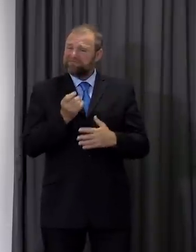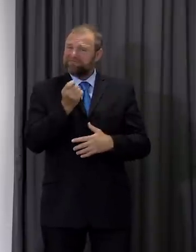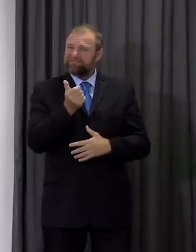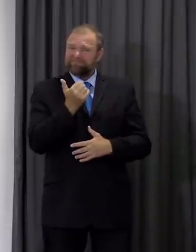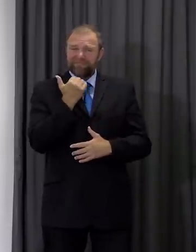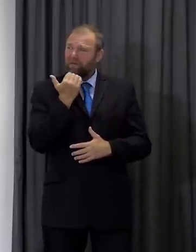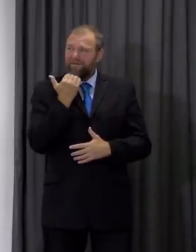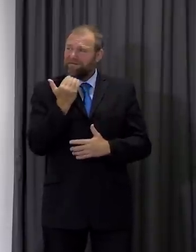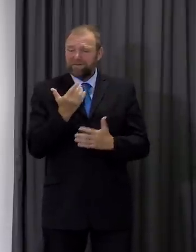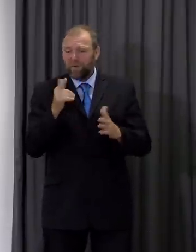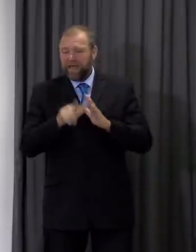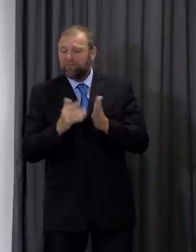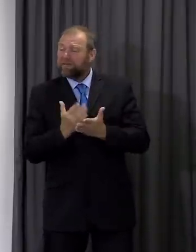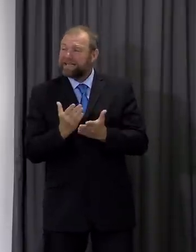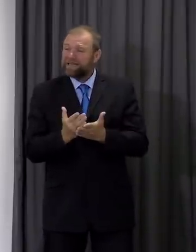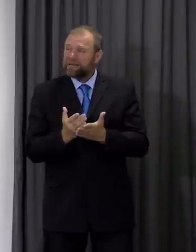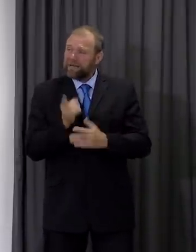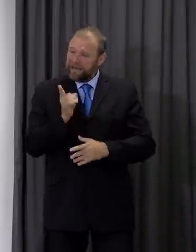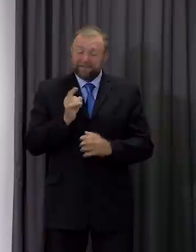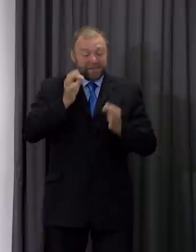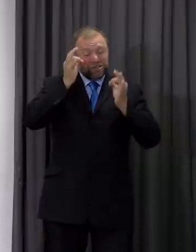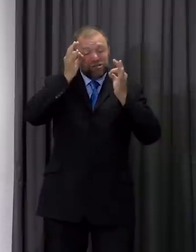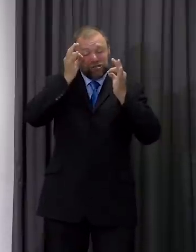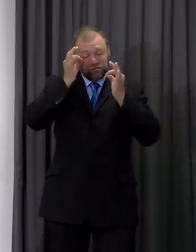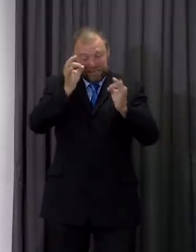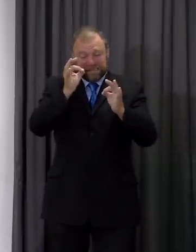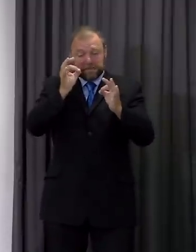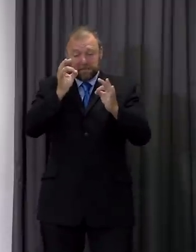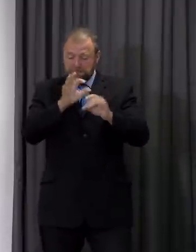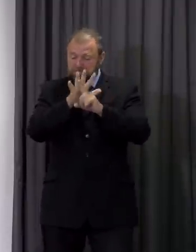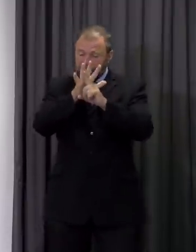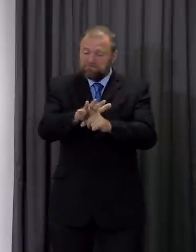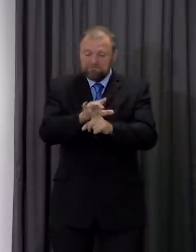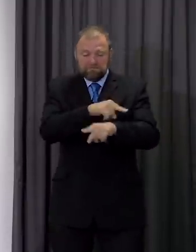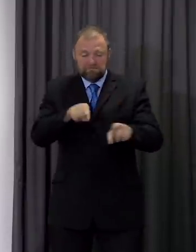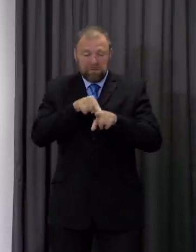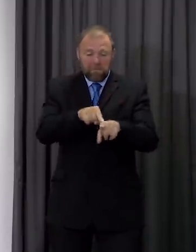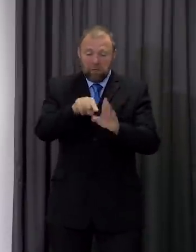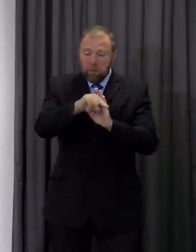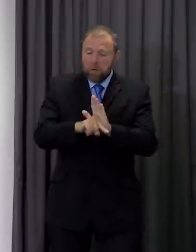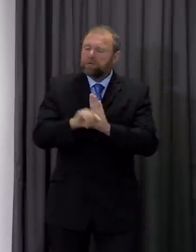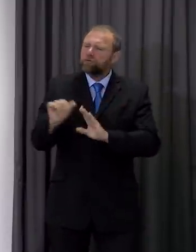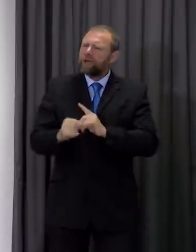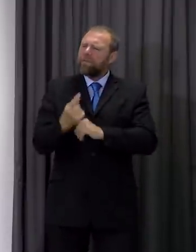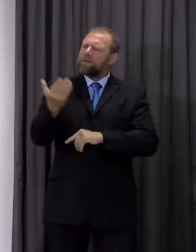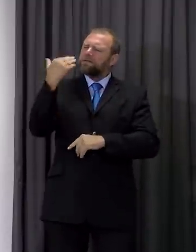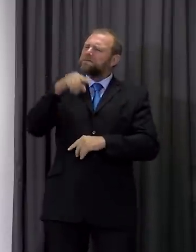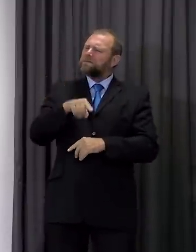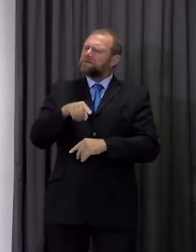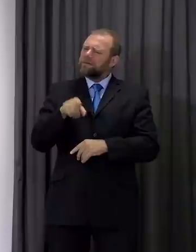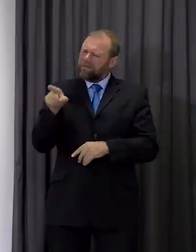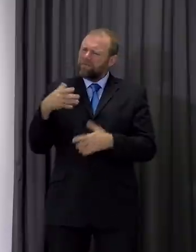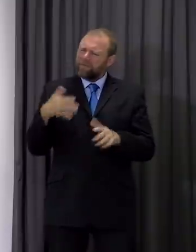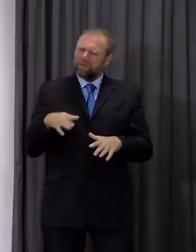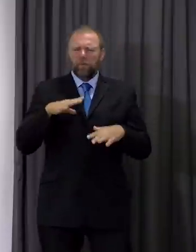because that sort of strict enforcement should have happened earlier? Have you been too reliant on goodwill and the idea that people will comply?